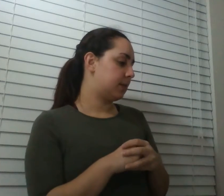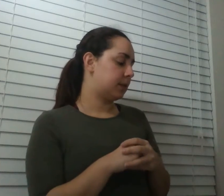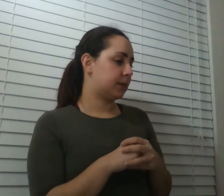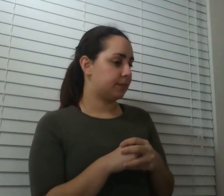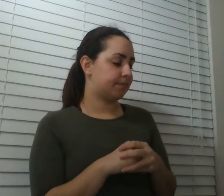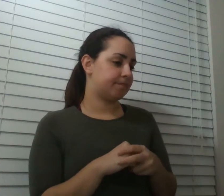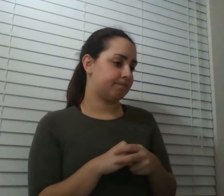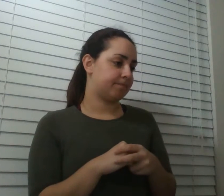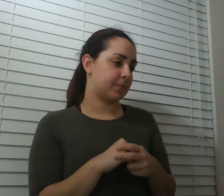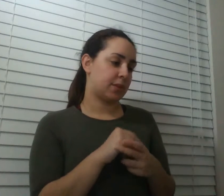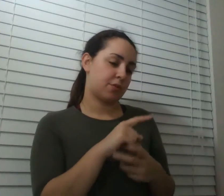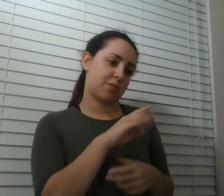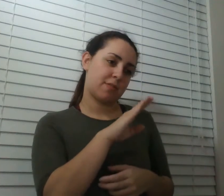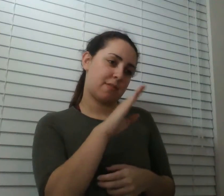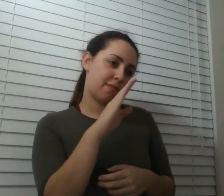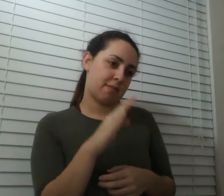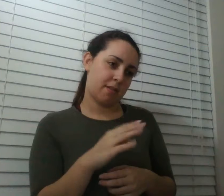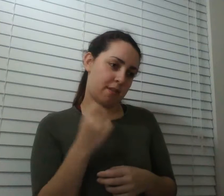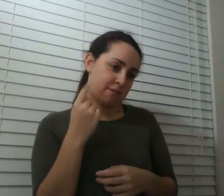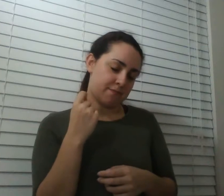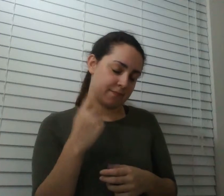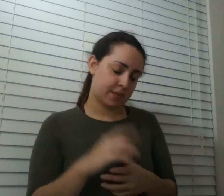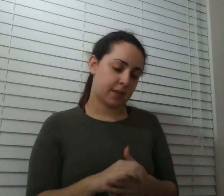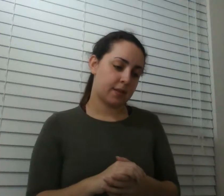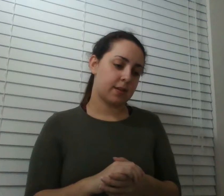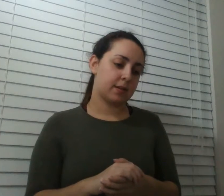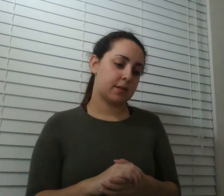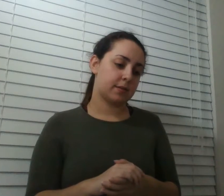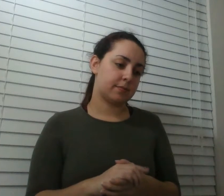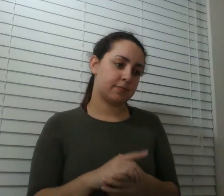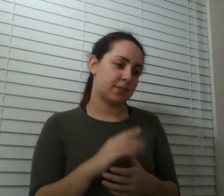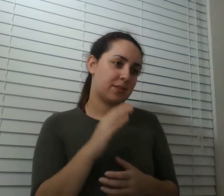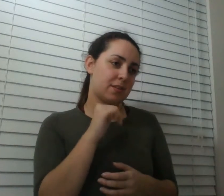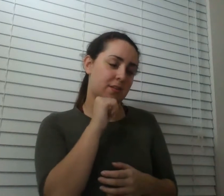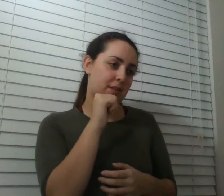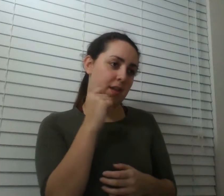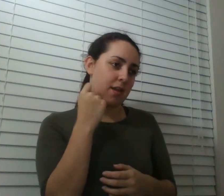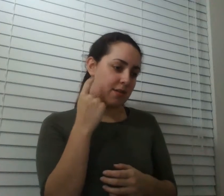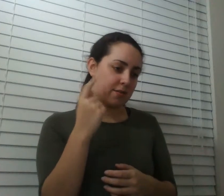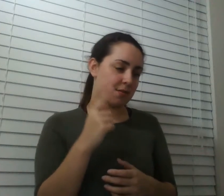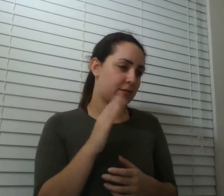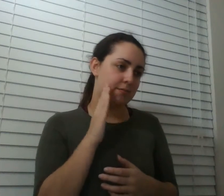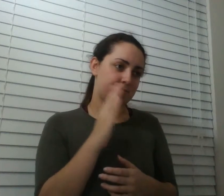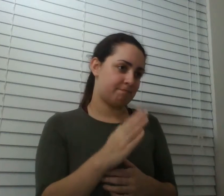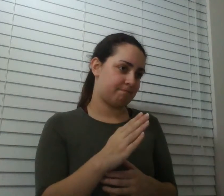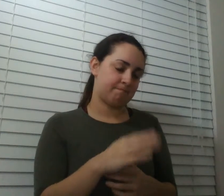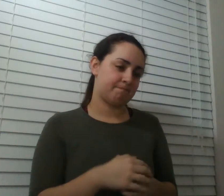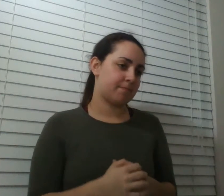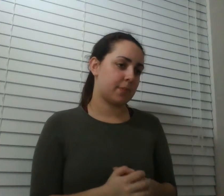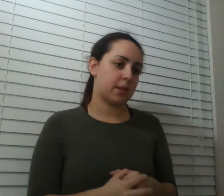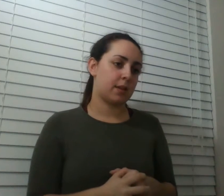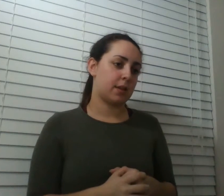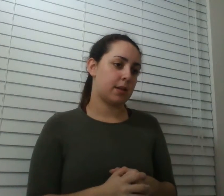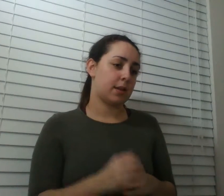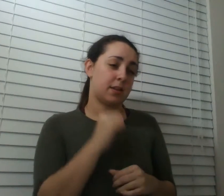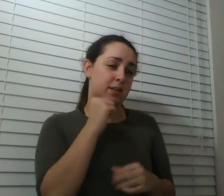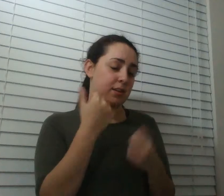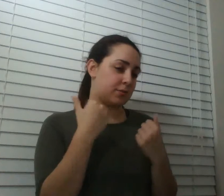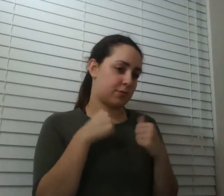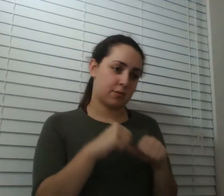you'll never understand this you're not going to understand it yeah like don't even try i don't think there's